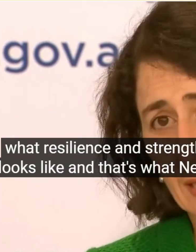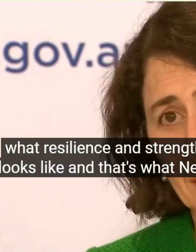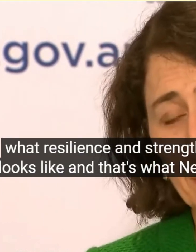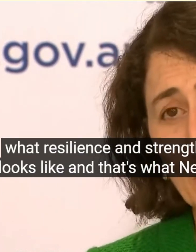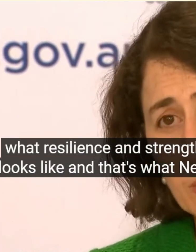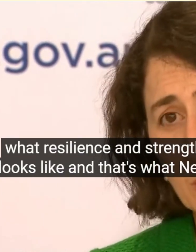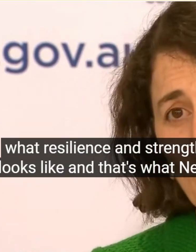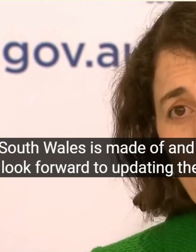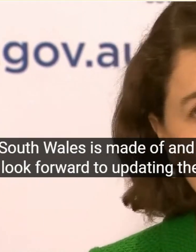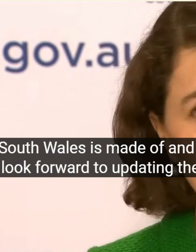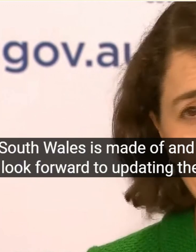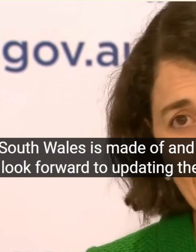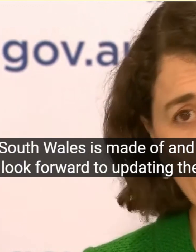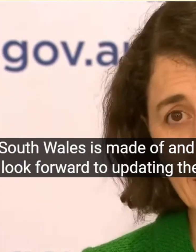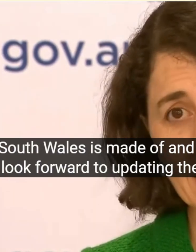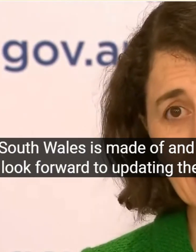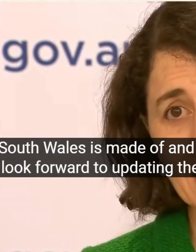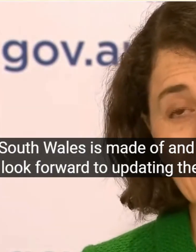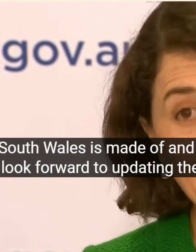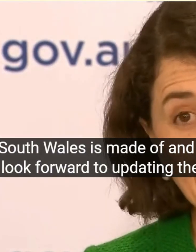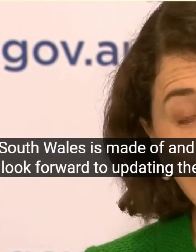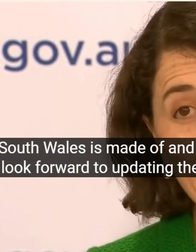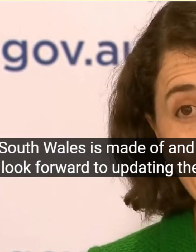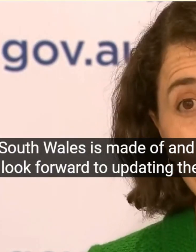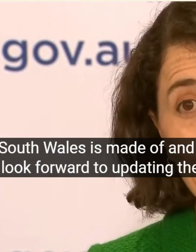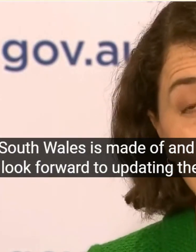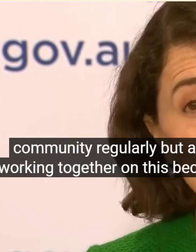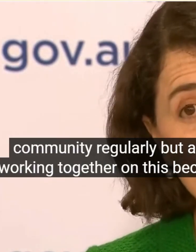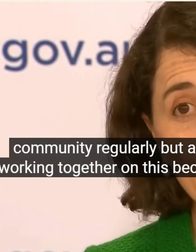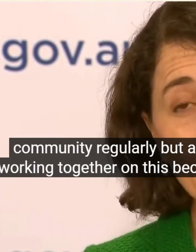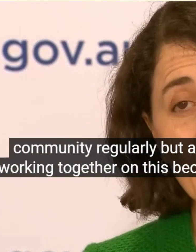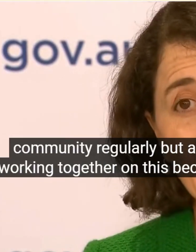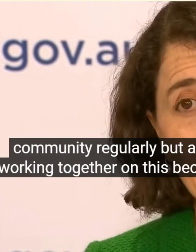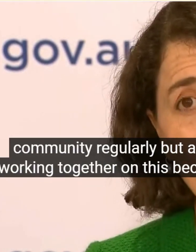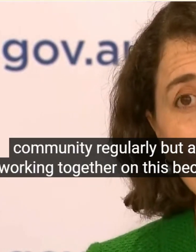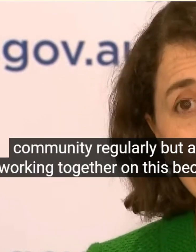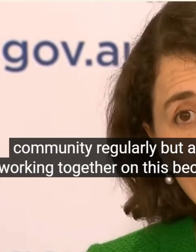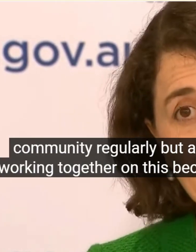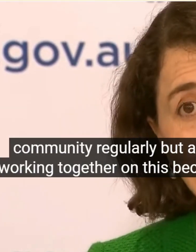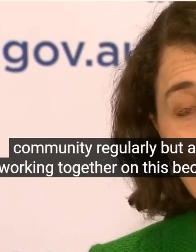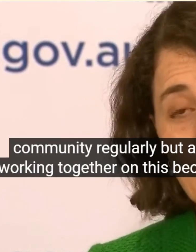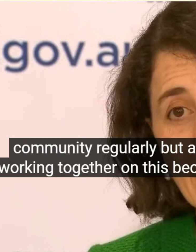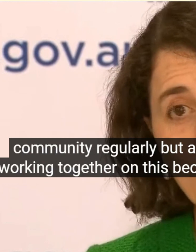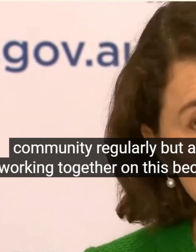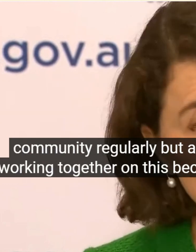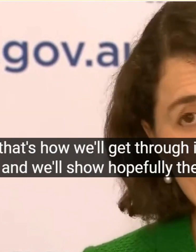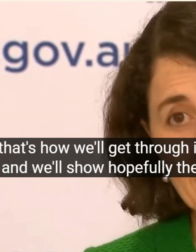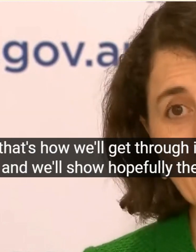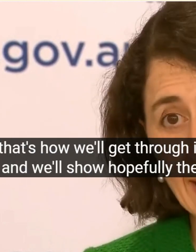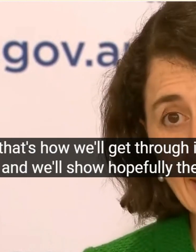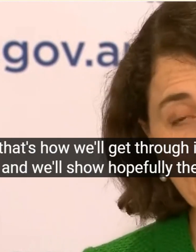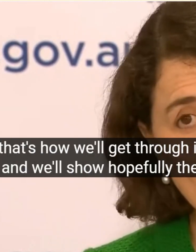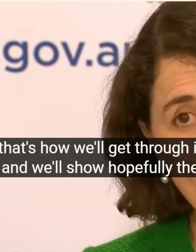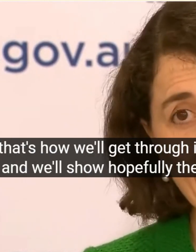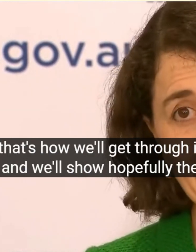The Community Regularly But Also Working Together On This Because That Is How We Get Through It And We Will Show Hopefully The Rest Of Australia What